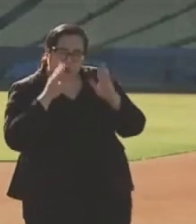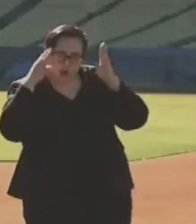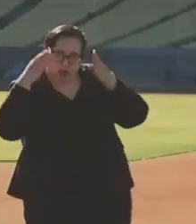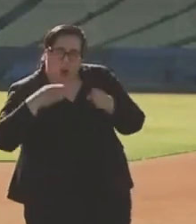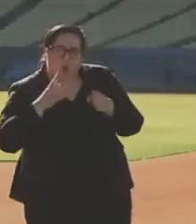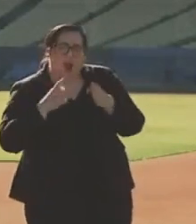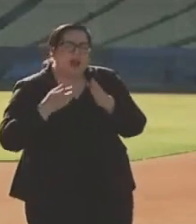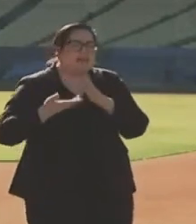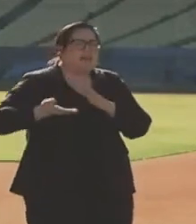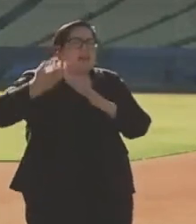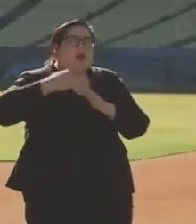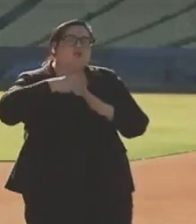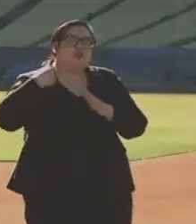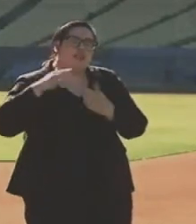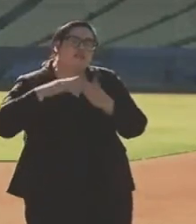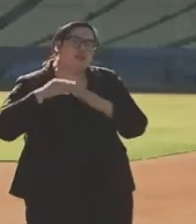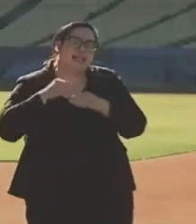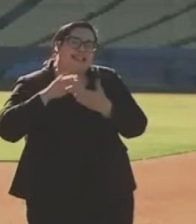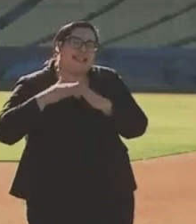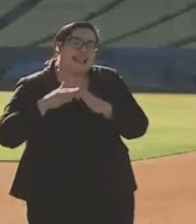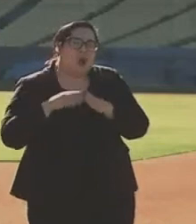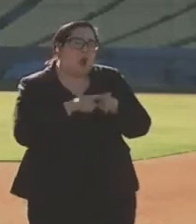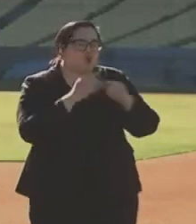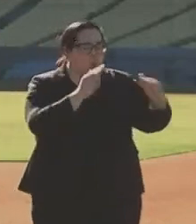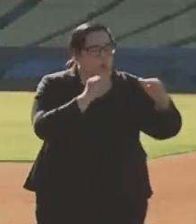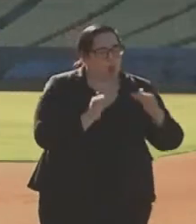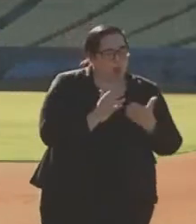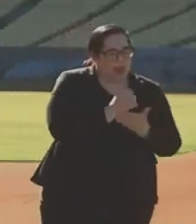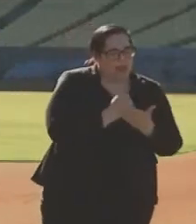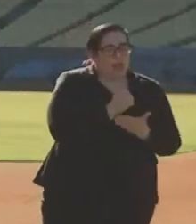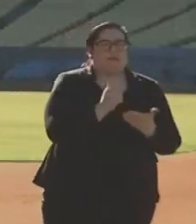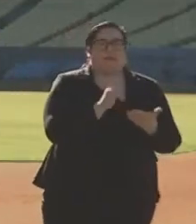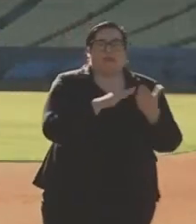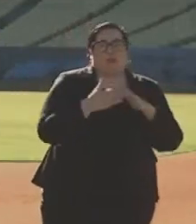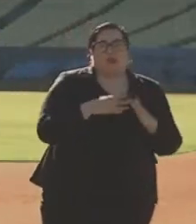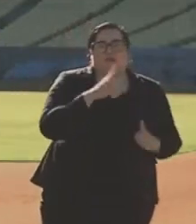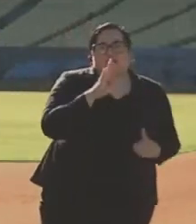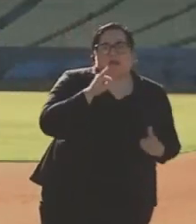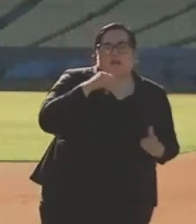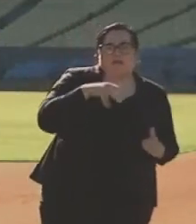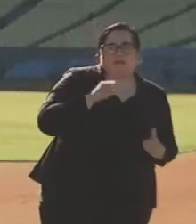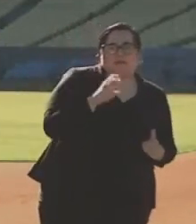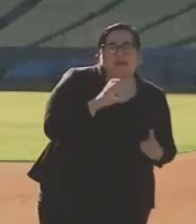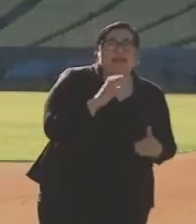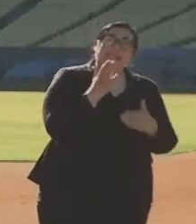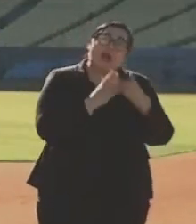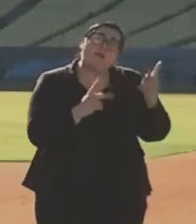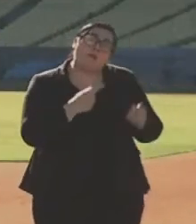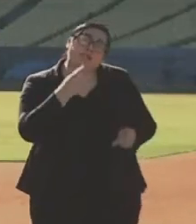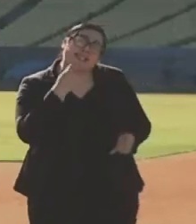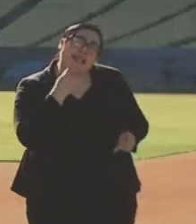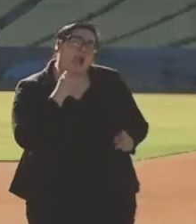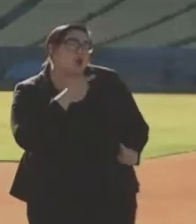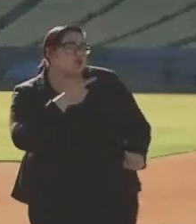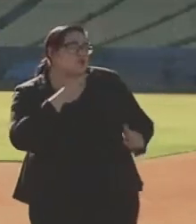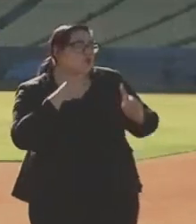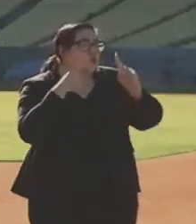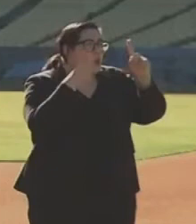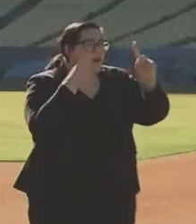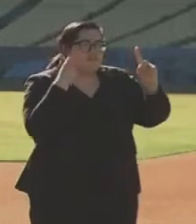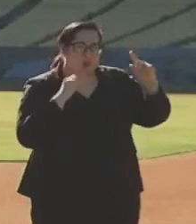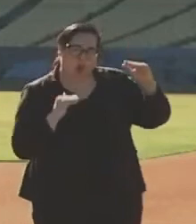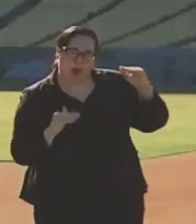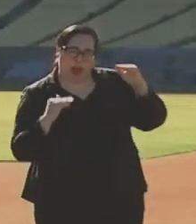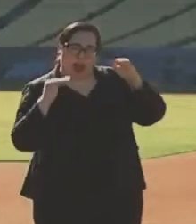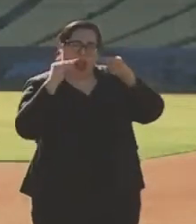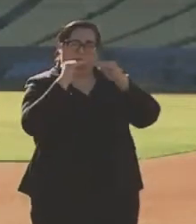highest-risk communities within our city and in low-income communities of color. Some say that goals of equity should be